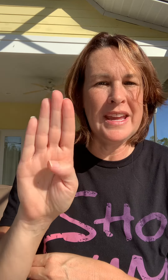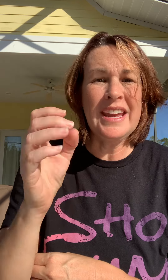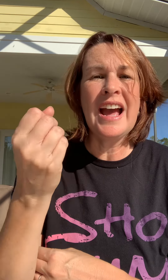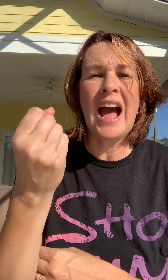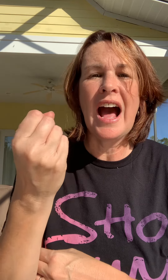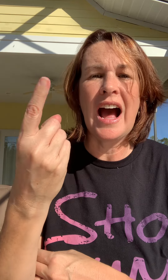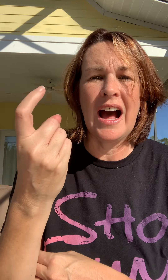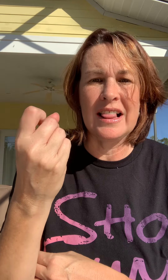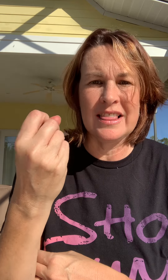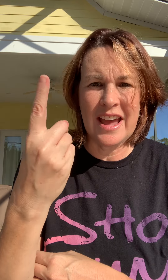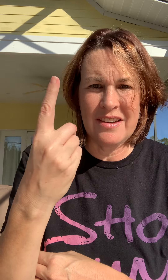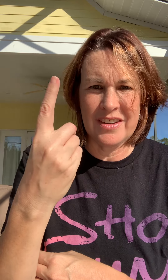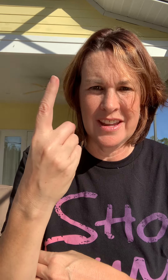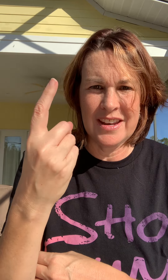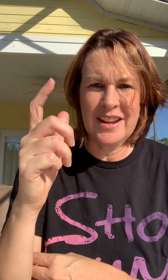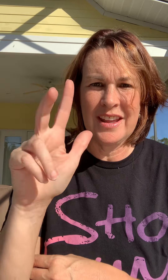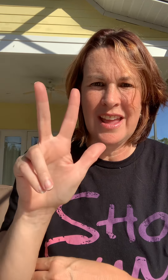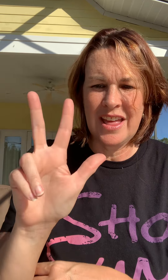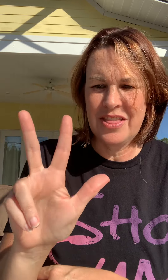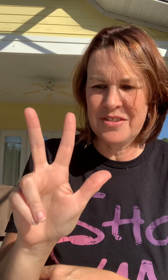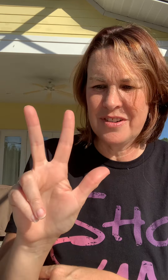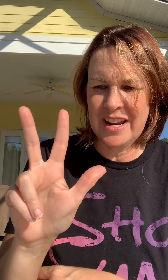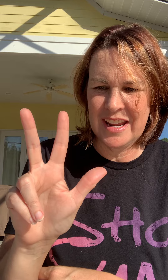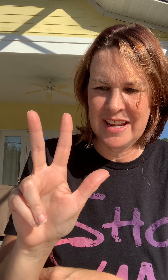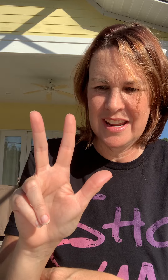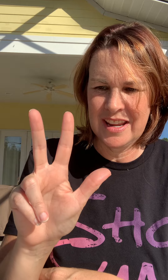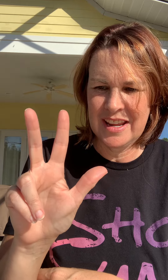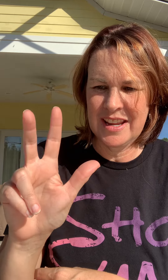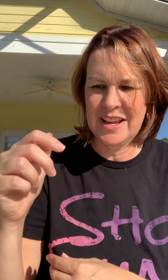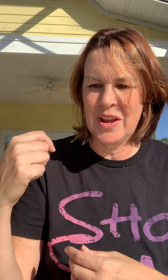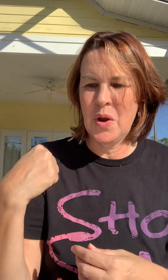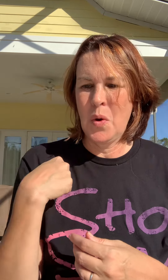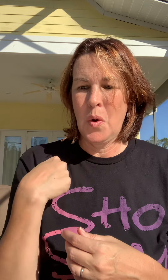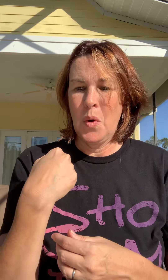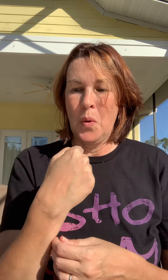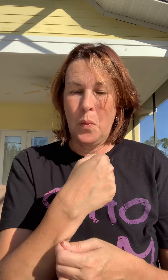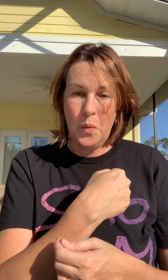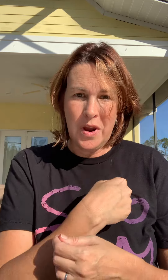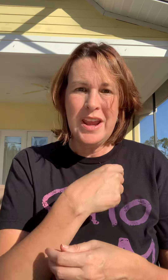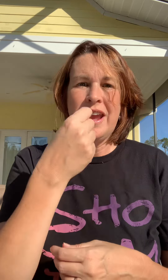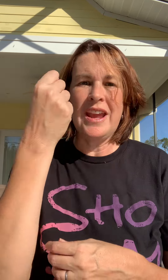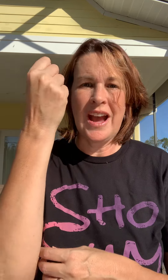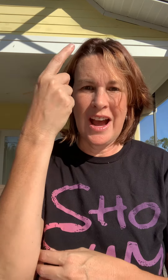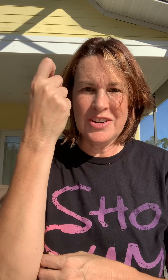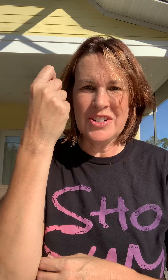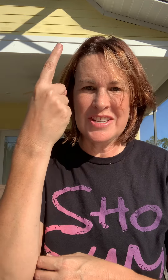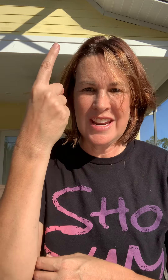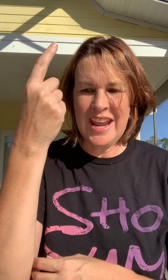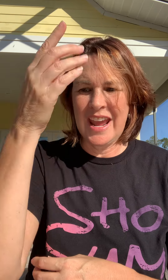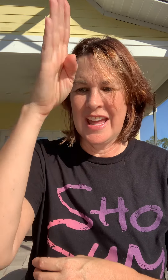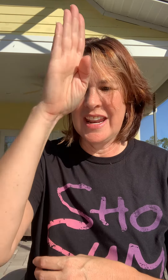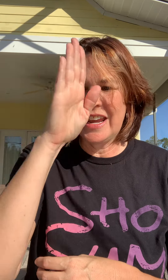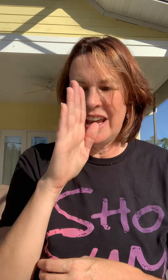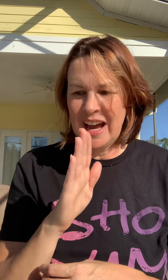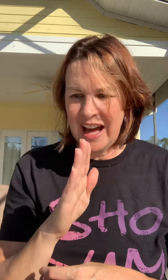11-3. We understand God